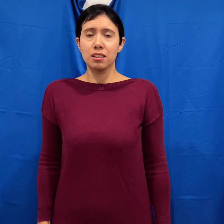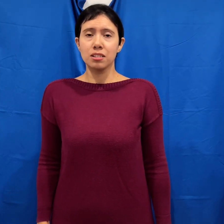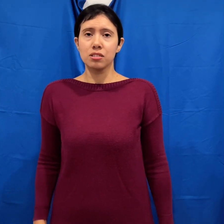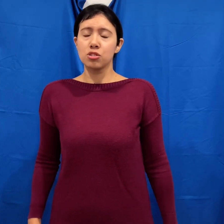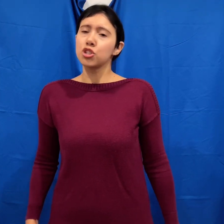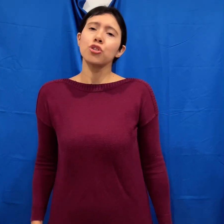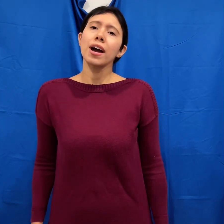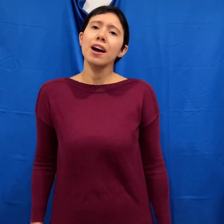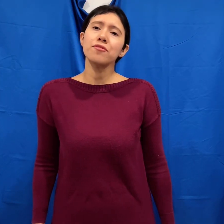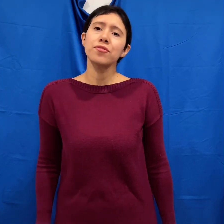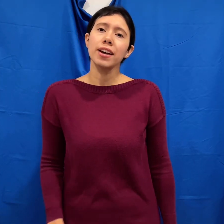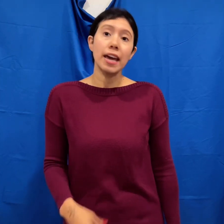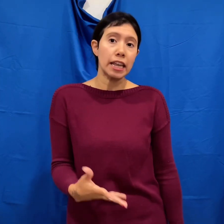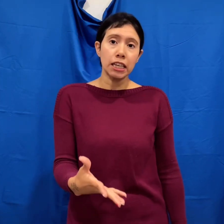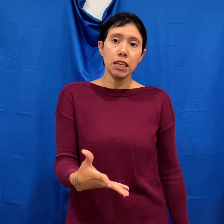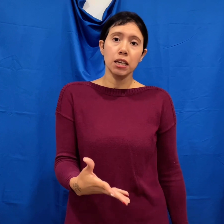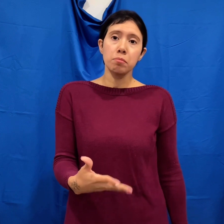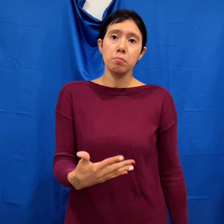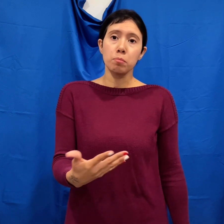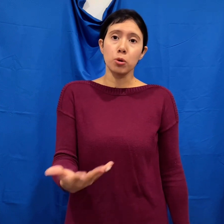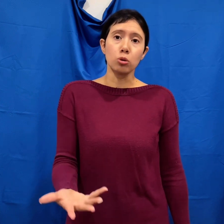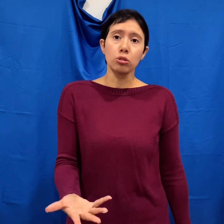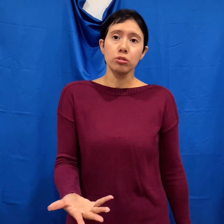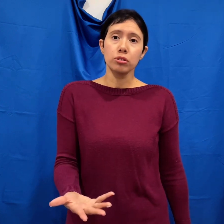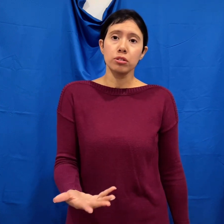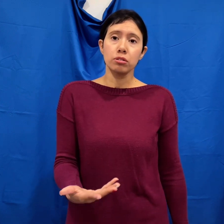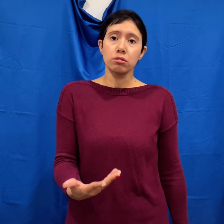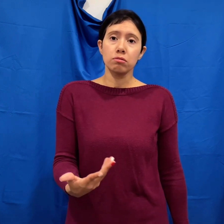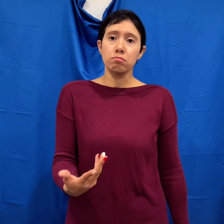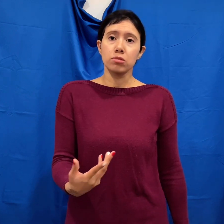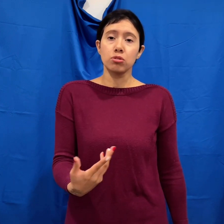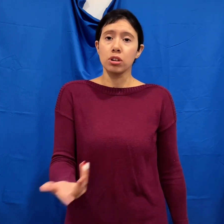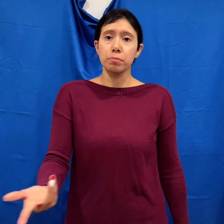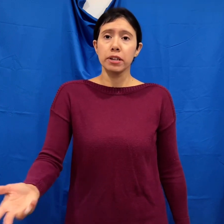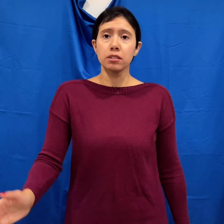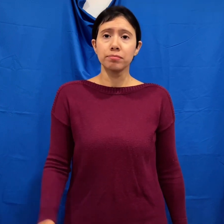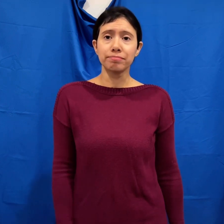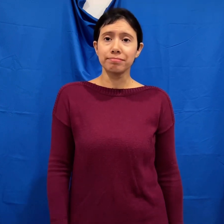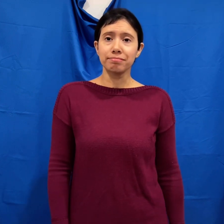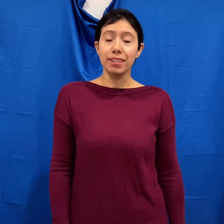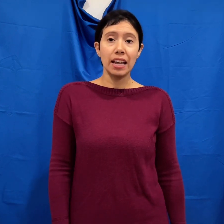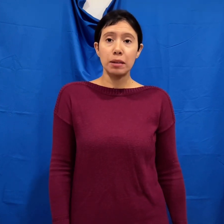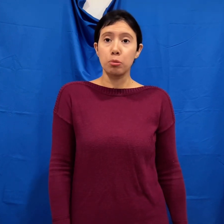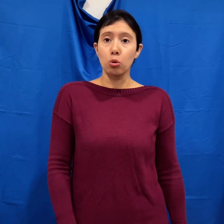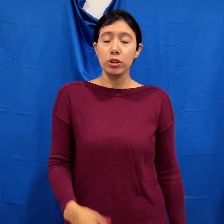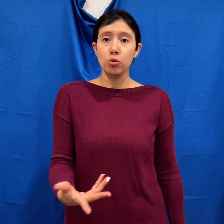Do you have any pull, you dumb beetle? Any pull whatsoever?